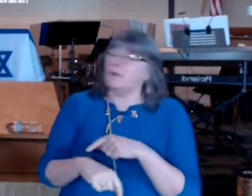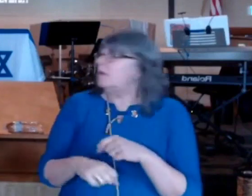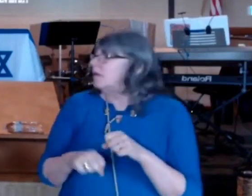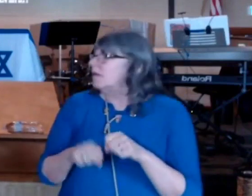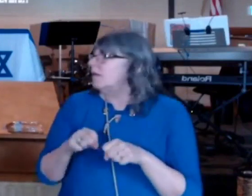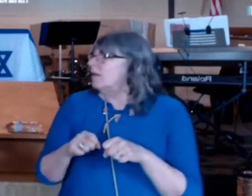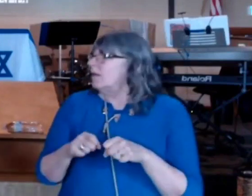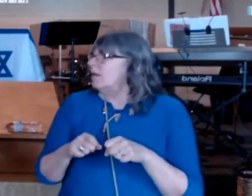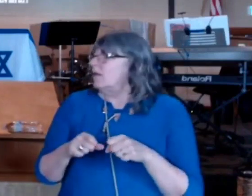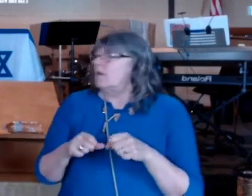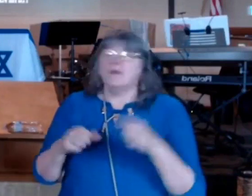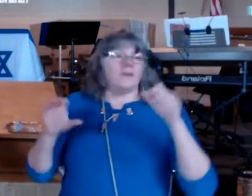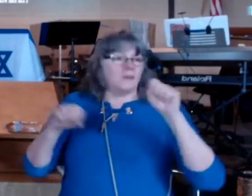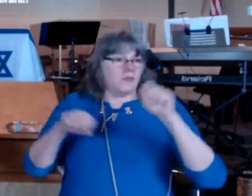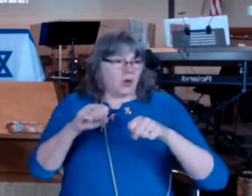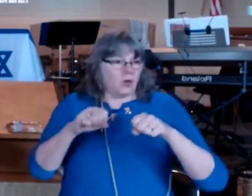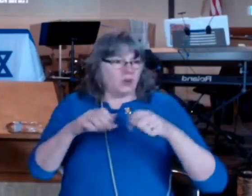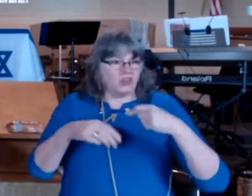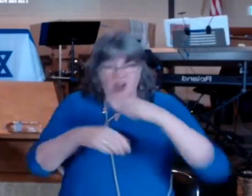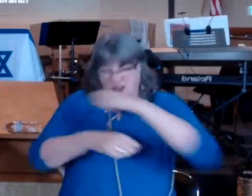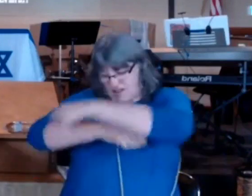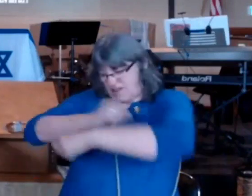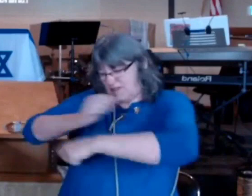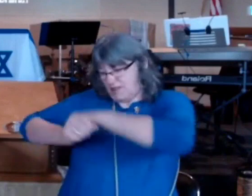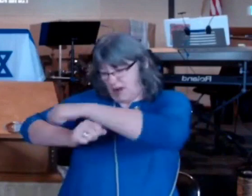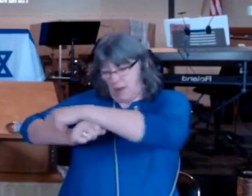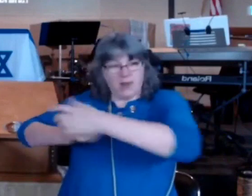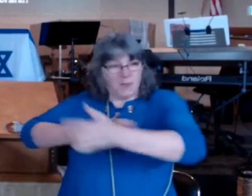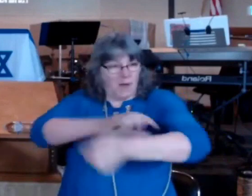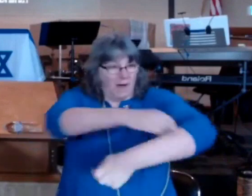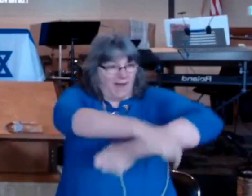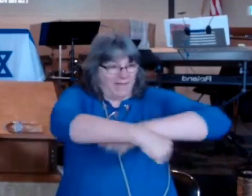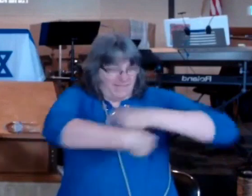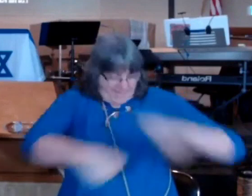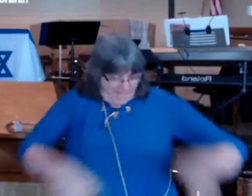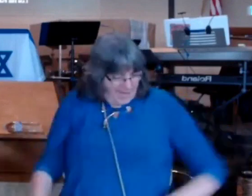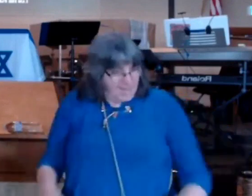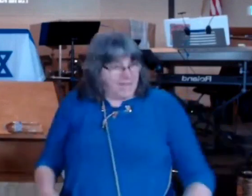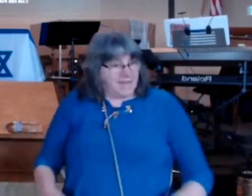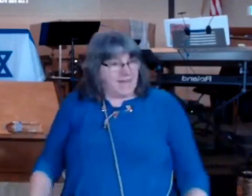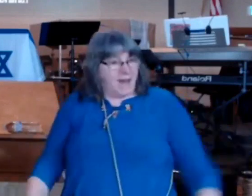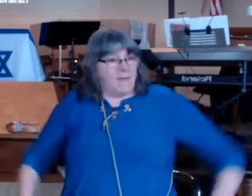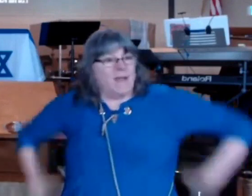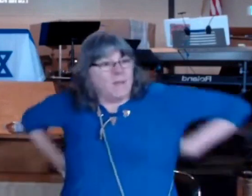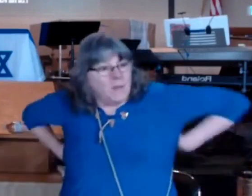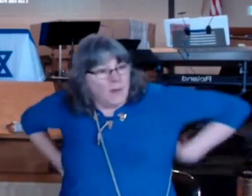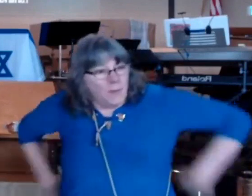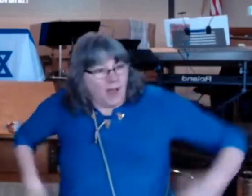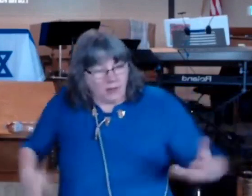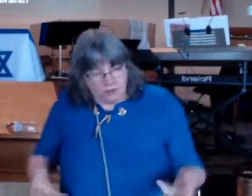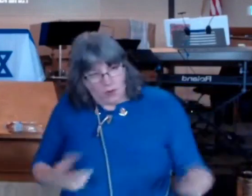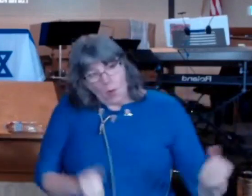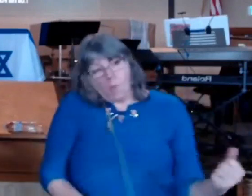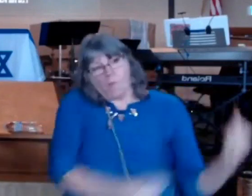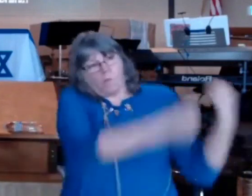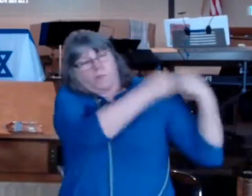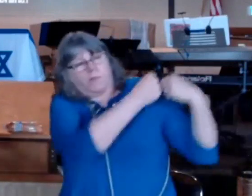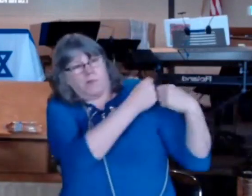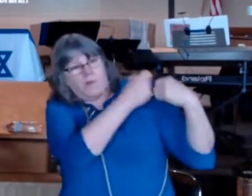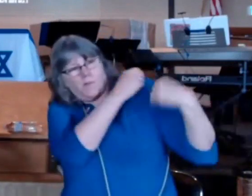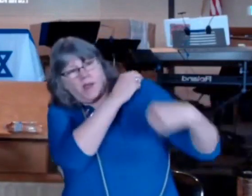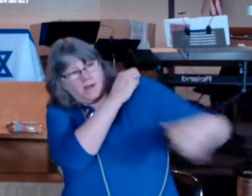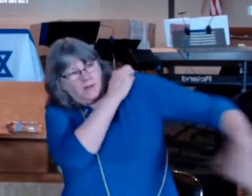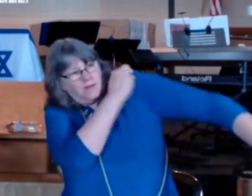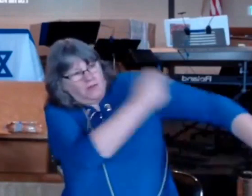muscles is what holds everything together really and so what she she strapped him he was a